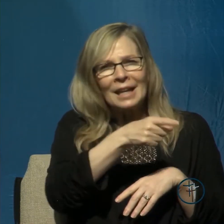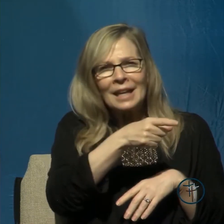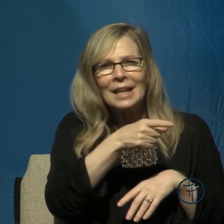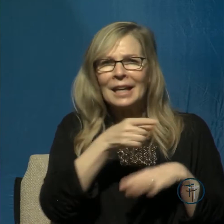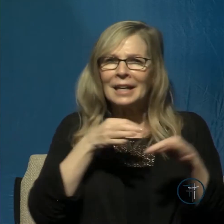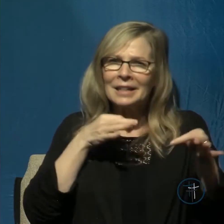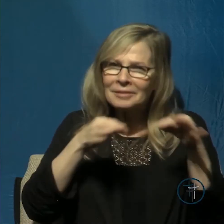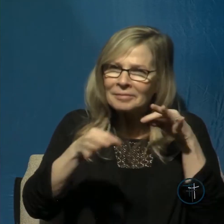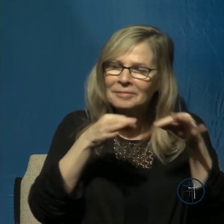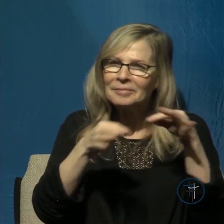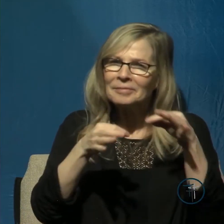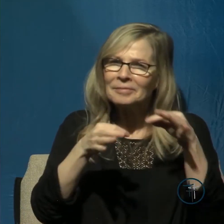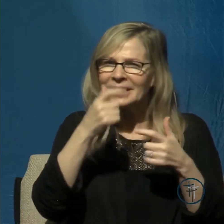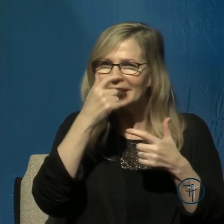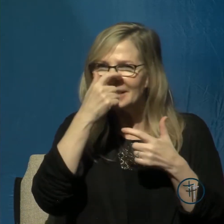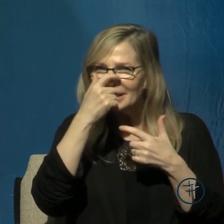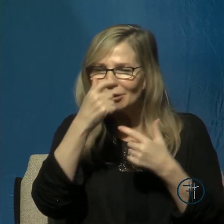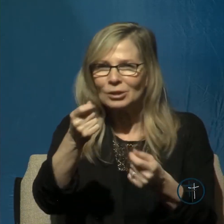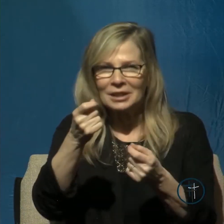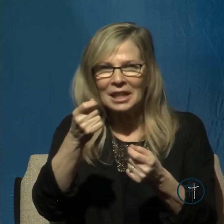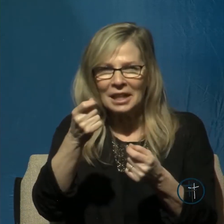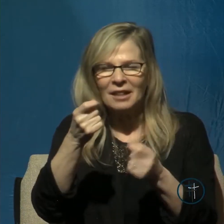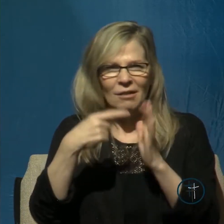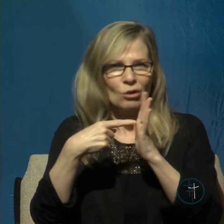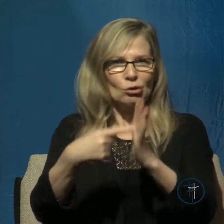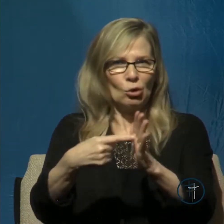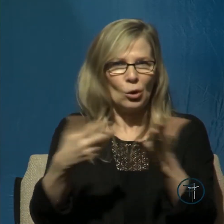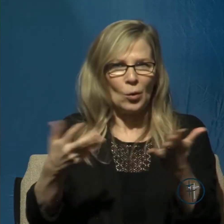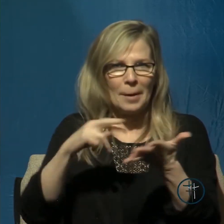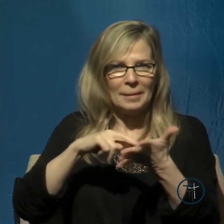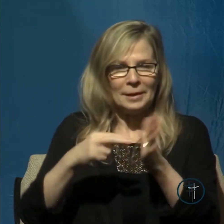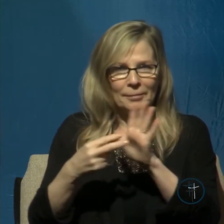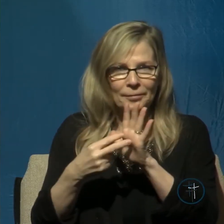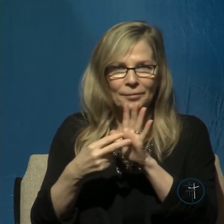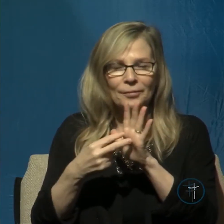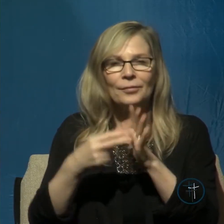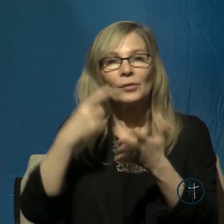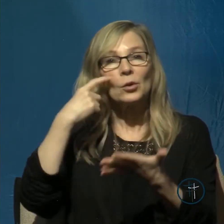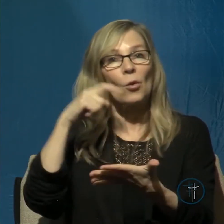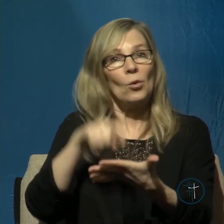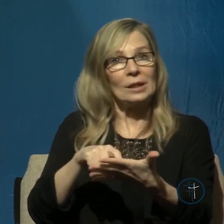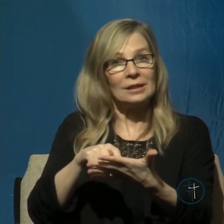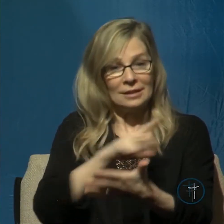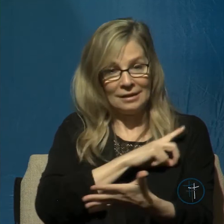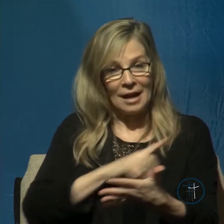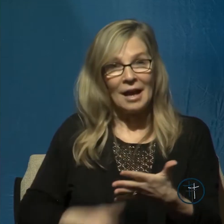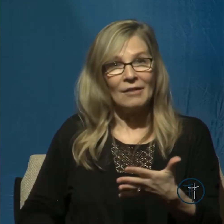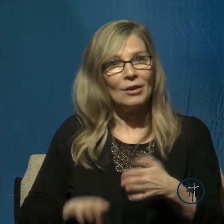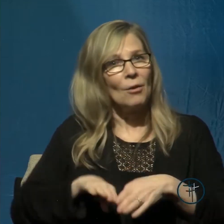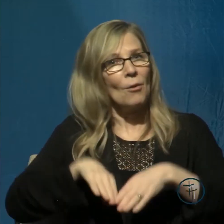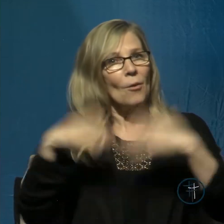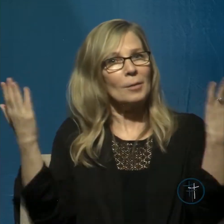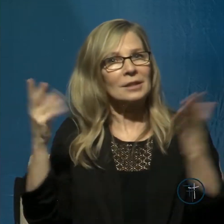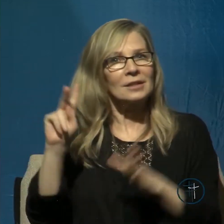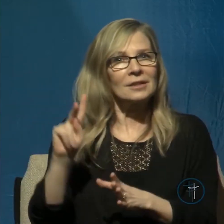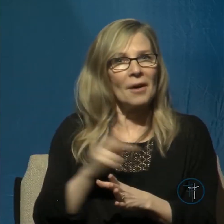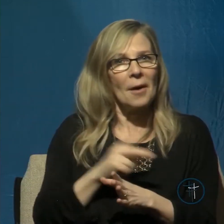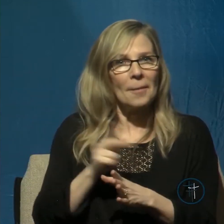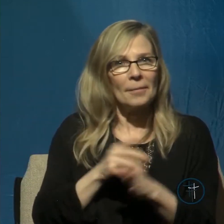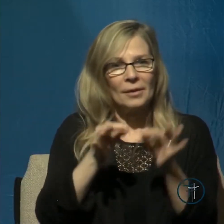and interesting way. Let me show you what I mean. Notice how David begins this Psalm, verses 1 through